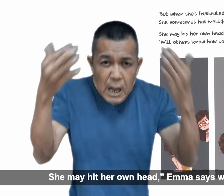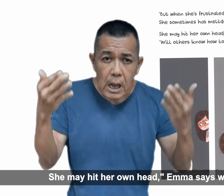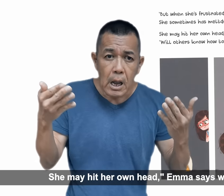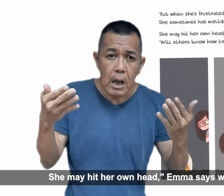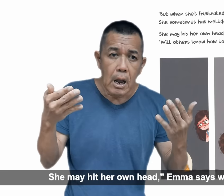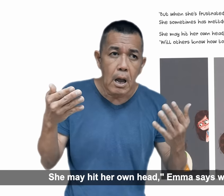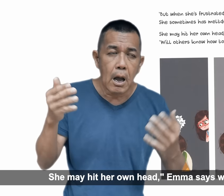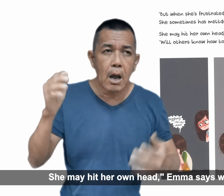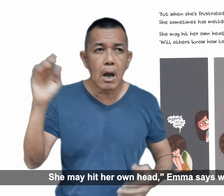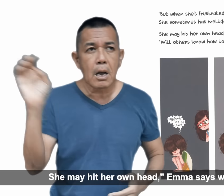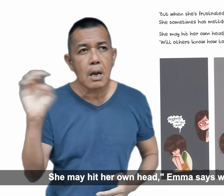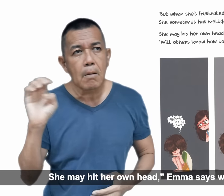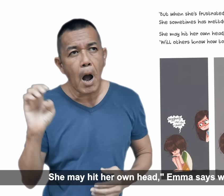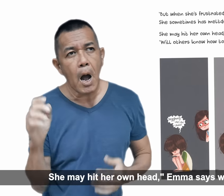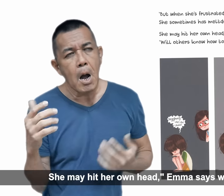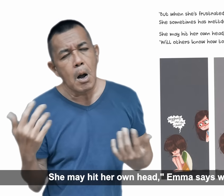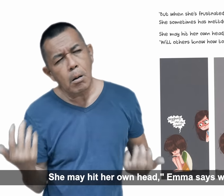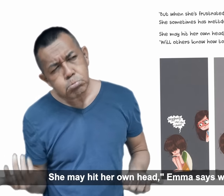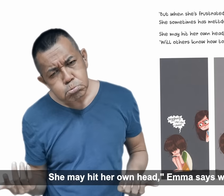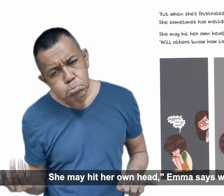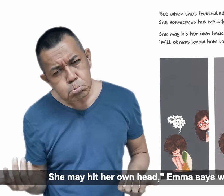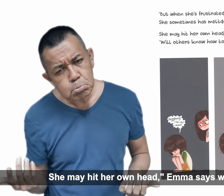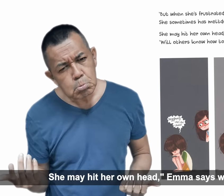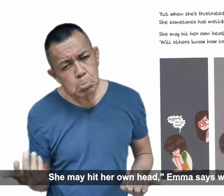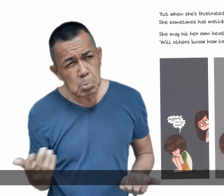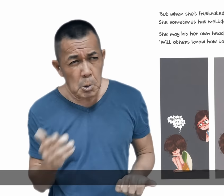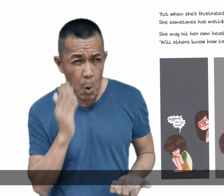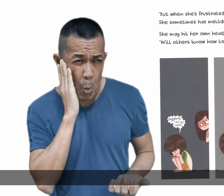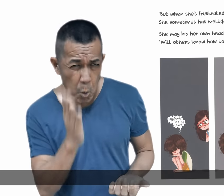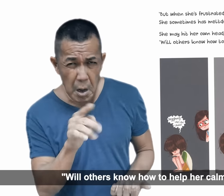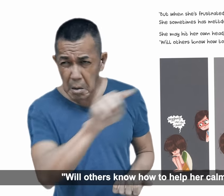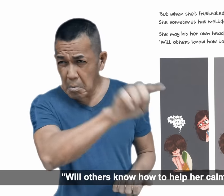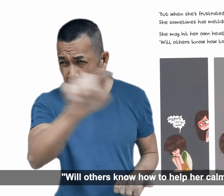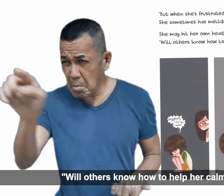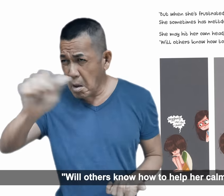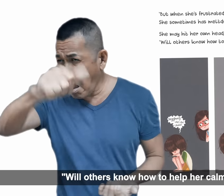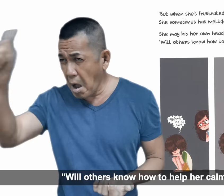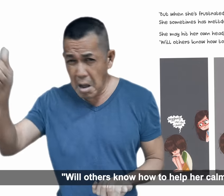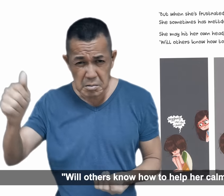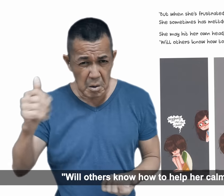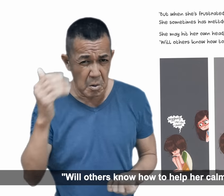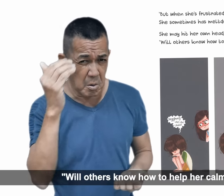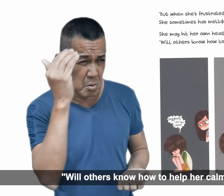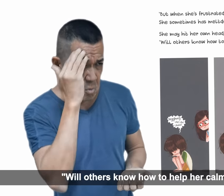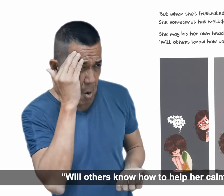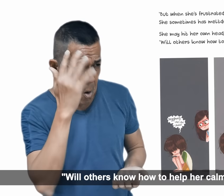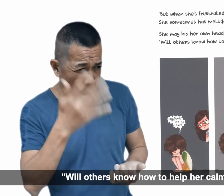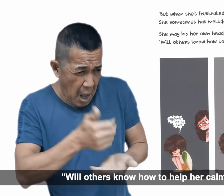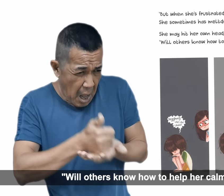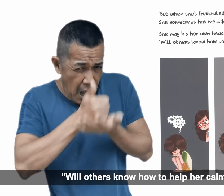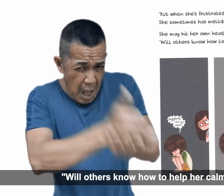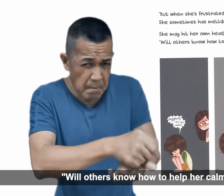own head, Emma says with a frown. Will others know how